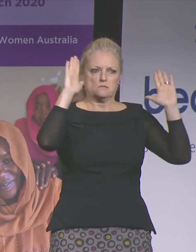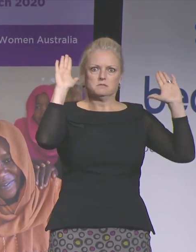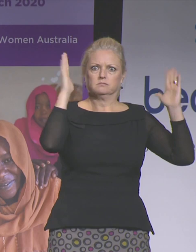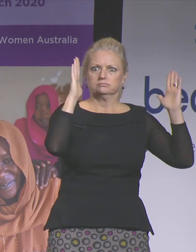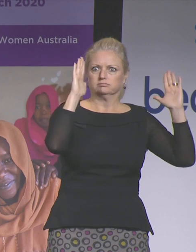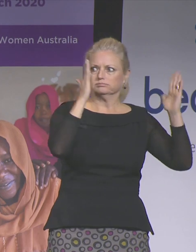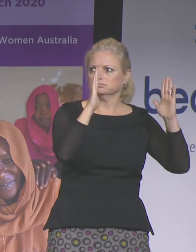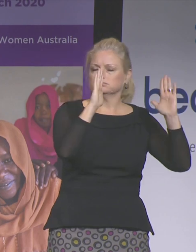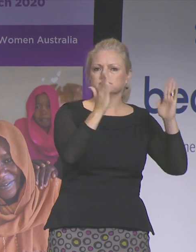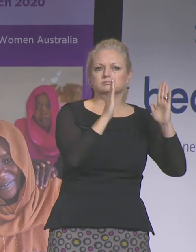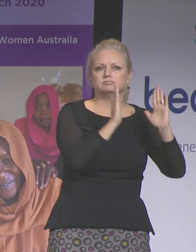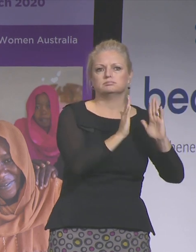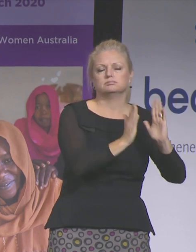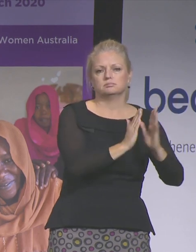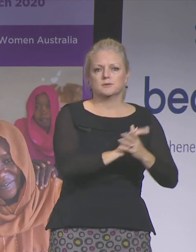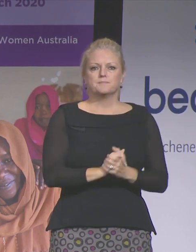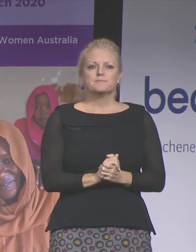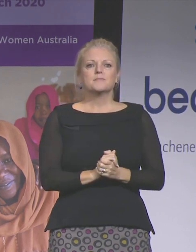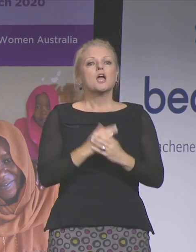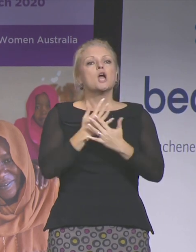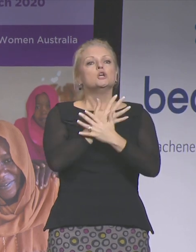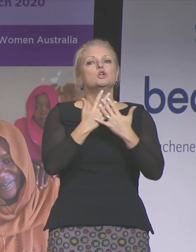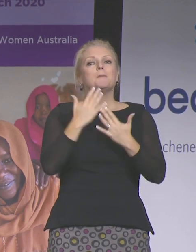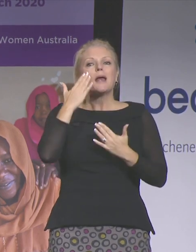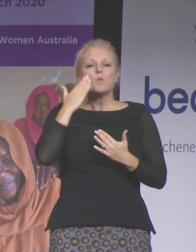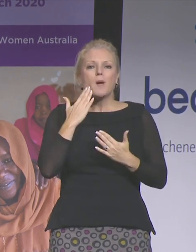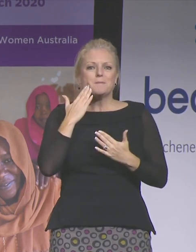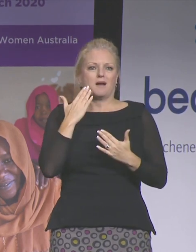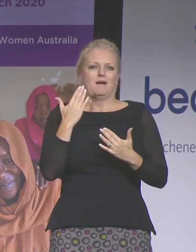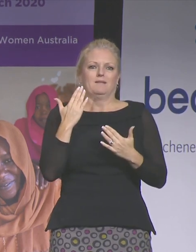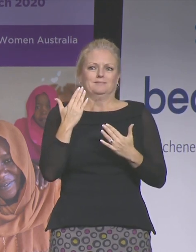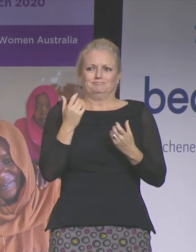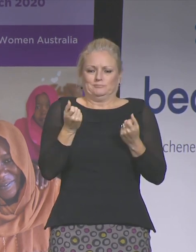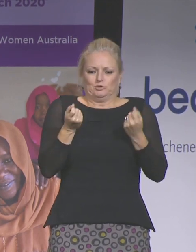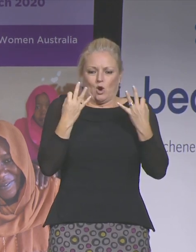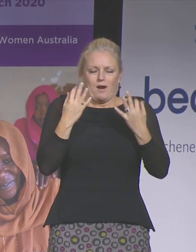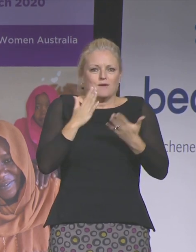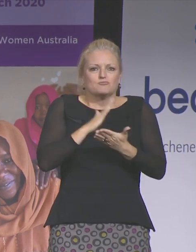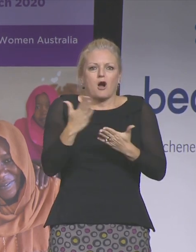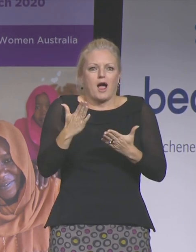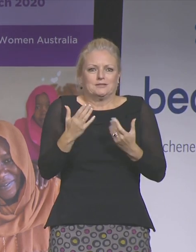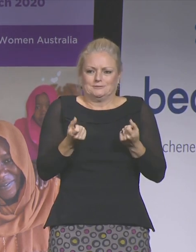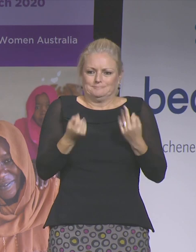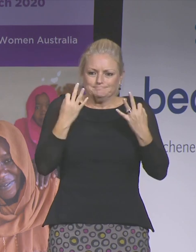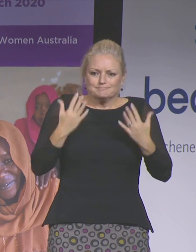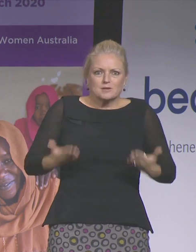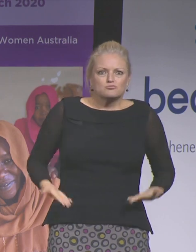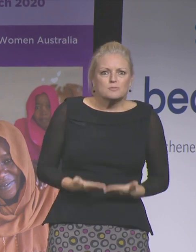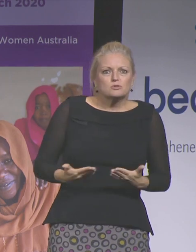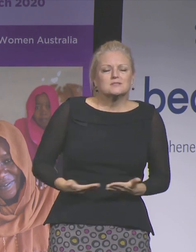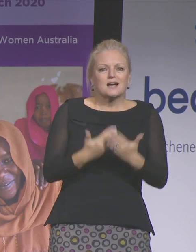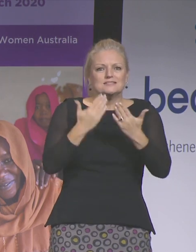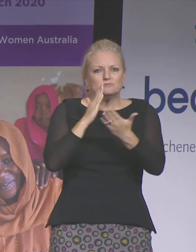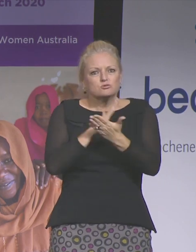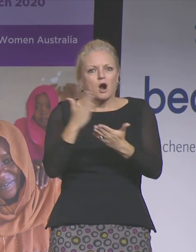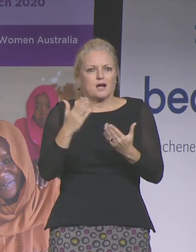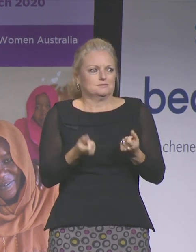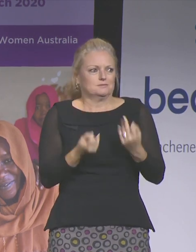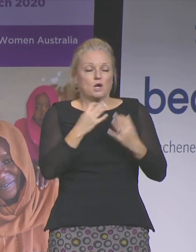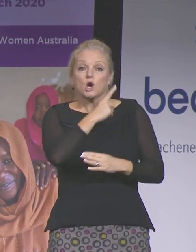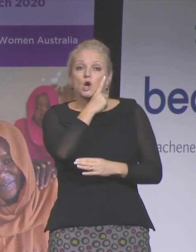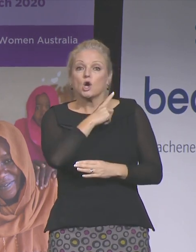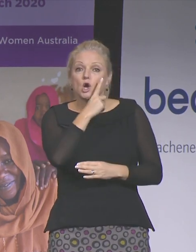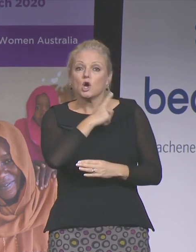many women are being deprived of their sexual and reproductive health and rights. For girls, pregnancy and